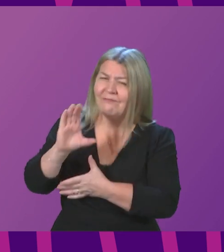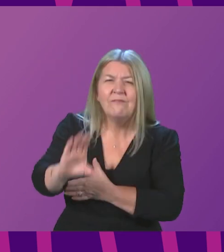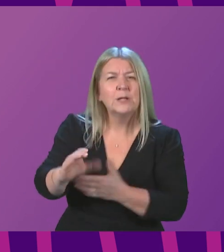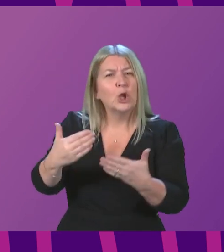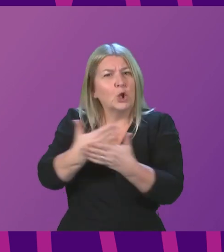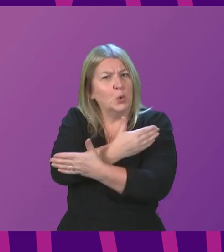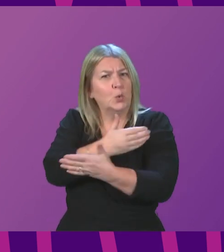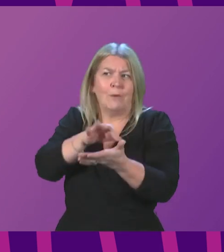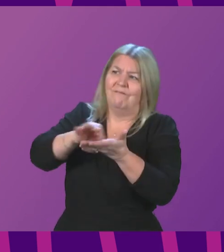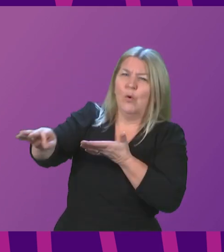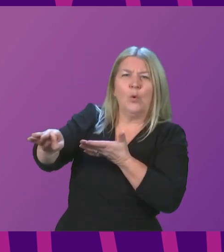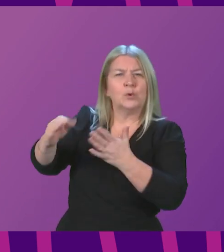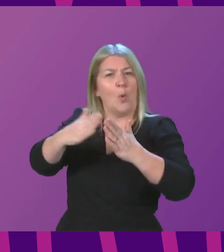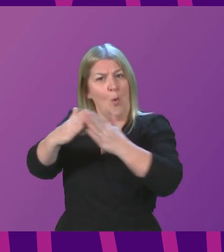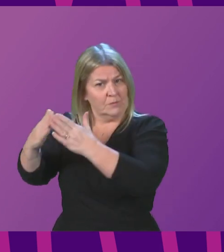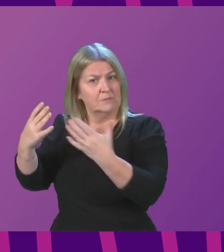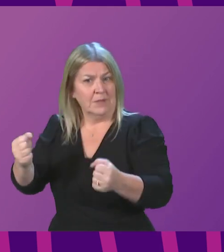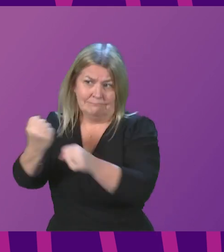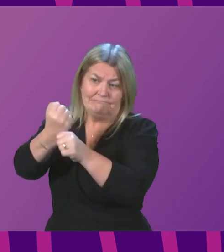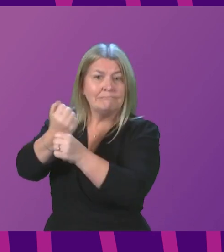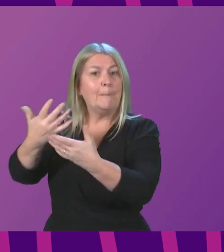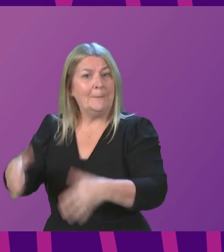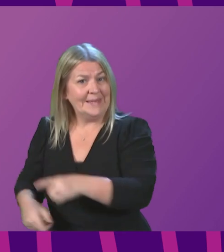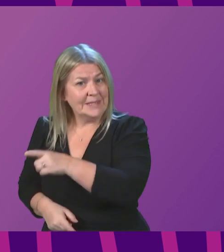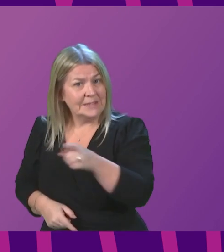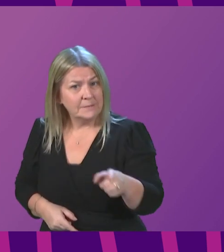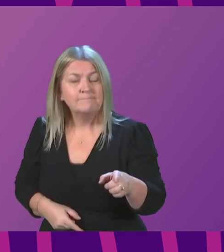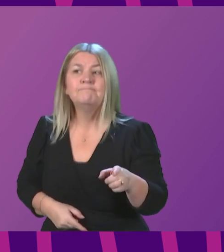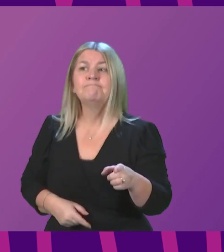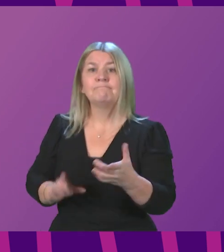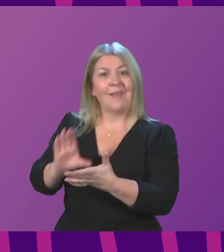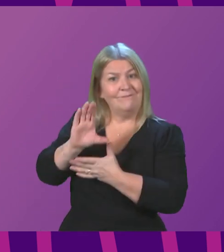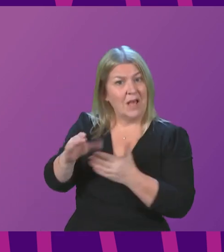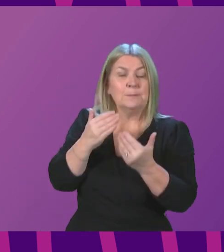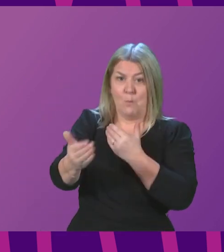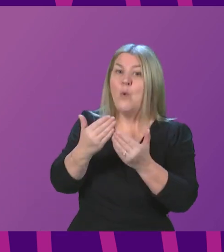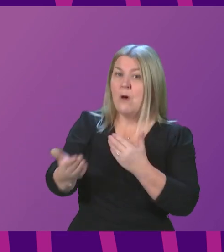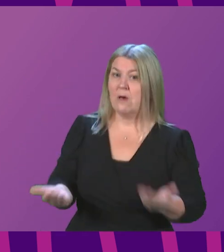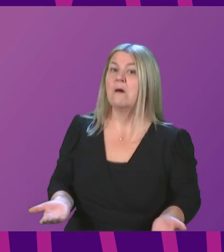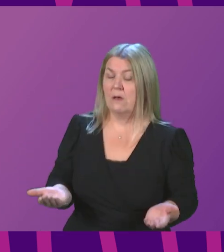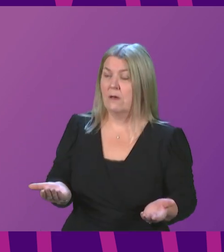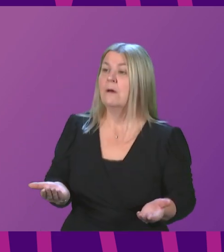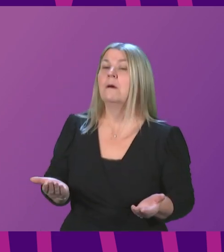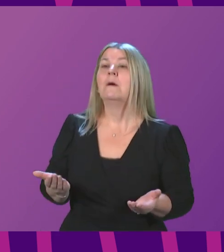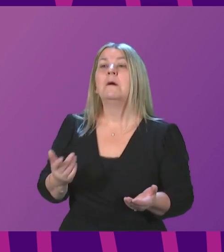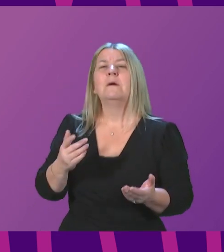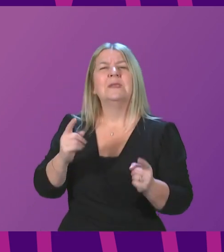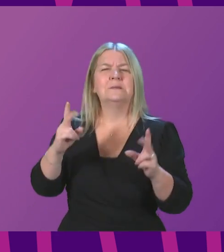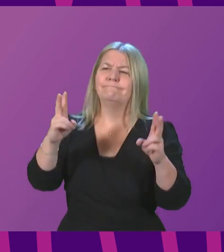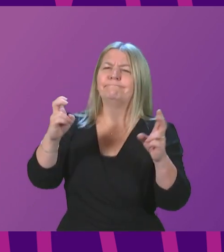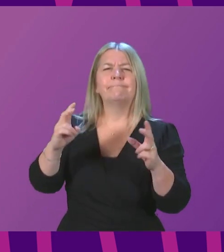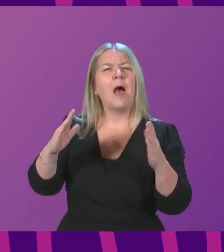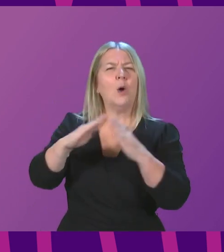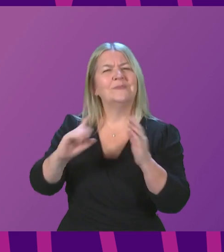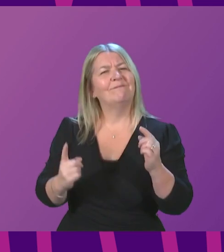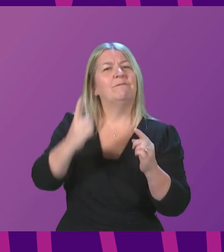new affordable homes. We have investment plans to do more of that. We are investing in the housing first approach, which is a really